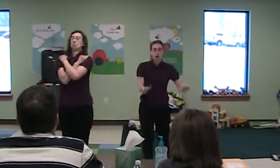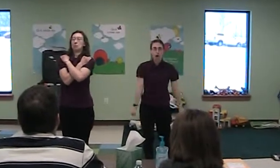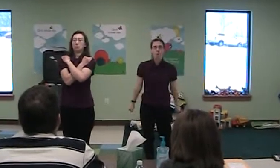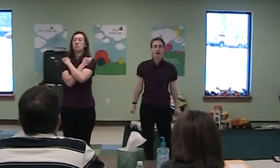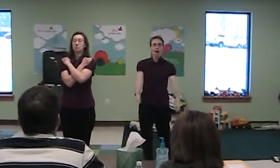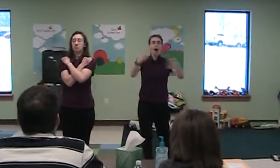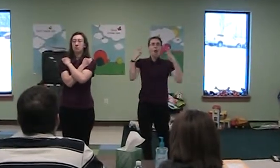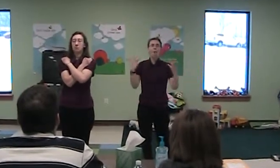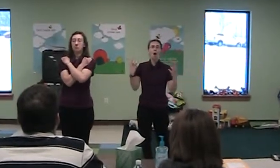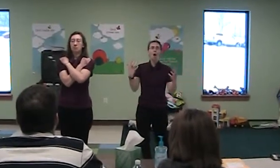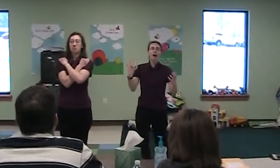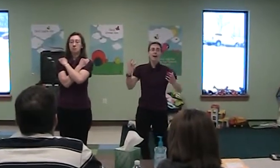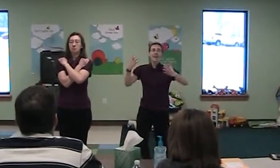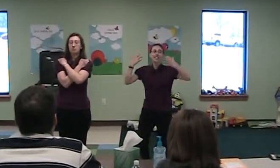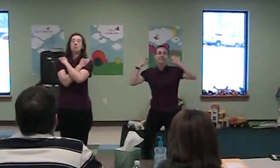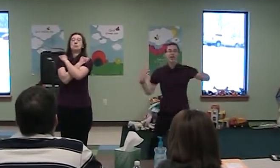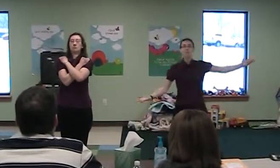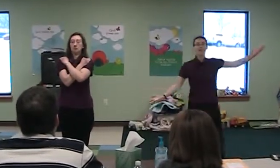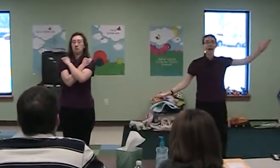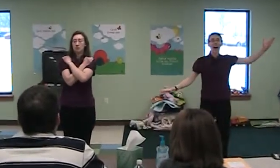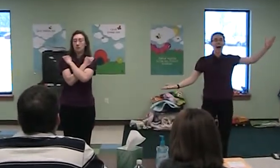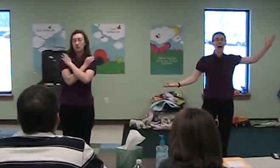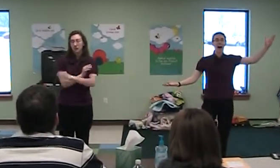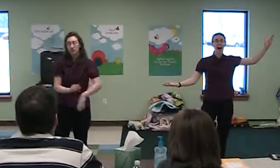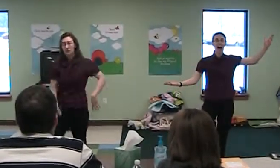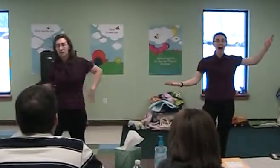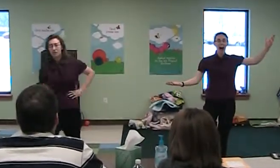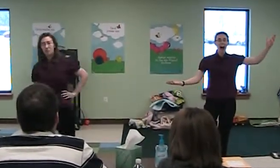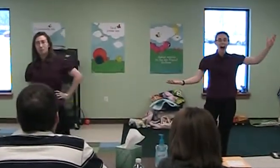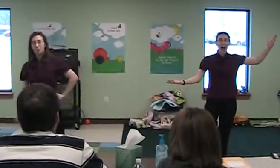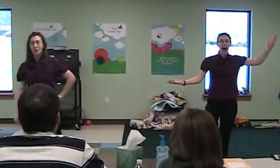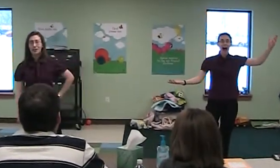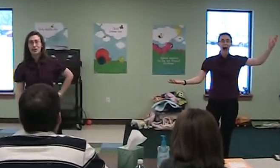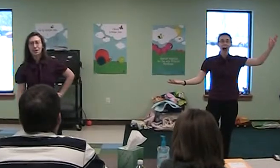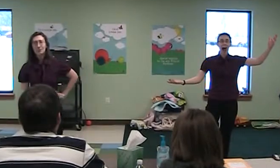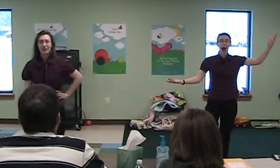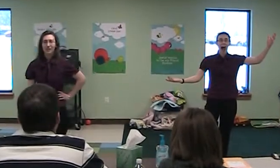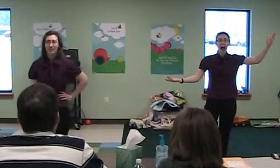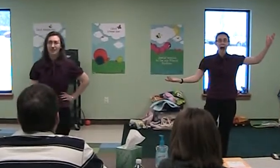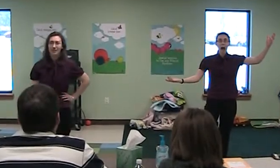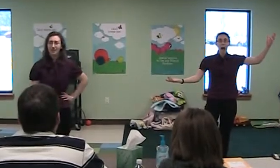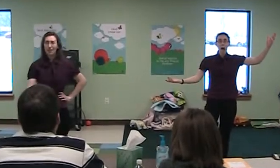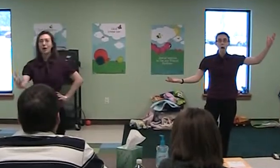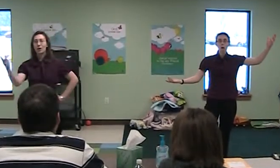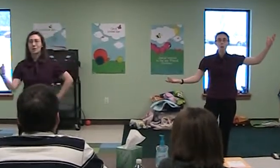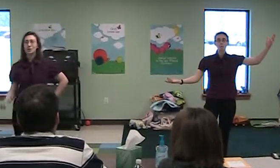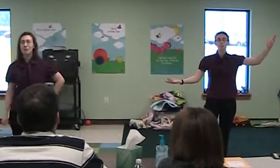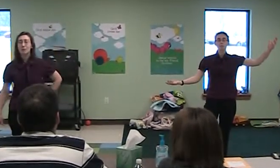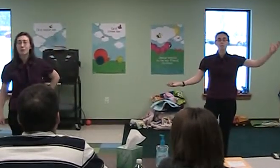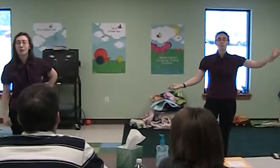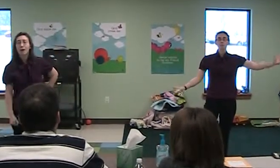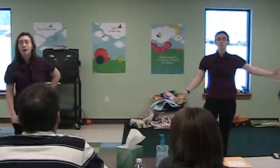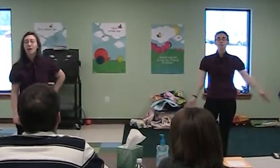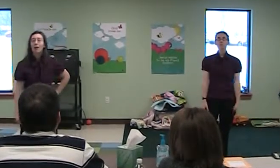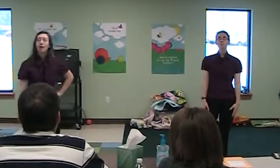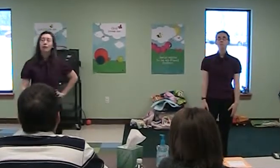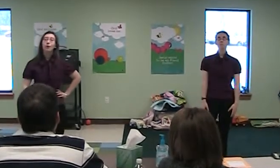Roman! Born in Egypta! Born in Egypta! Never heard of Egypta before. For